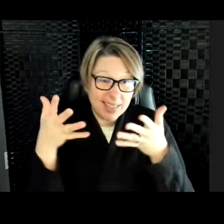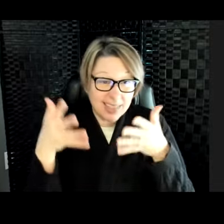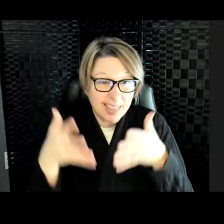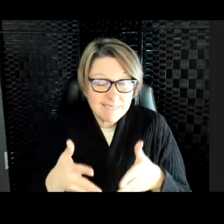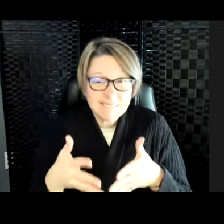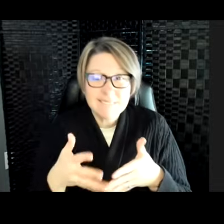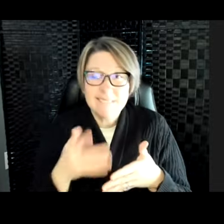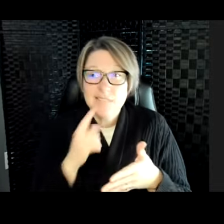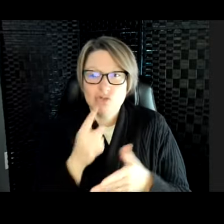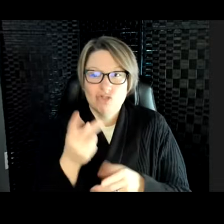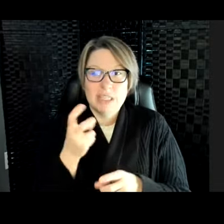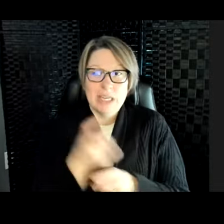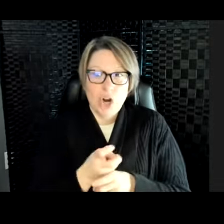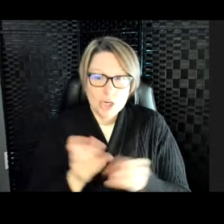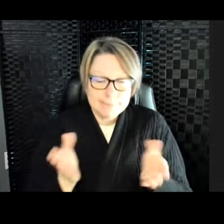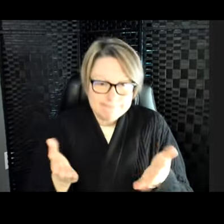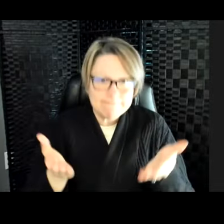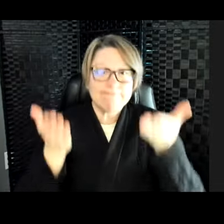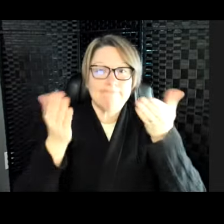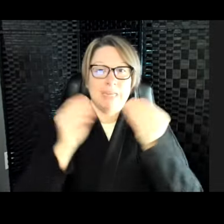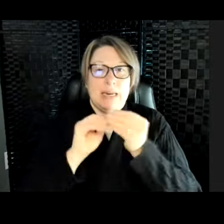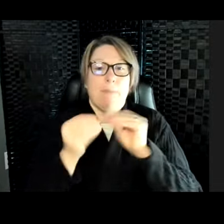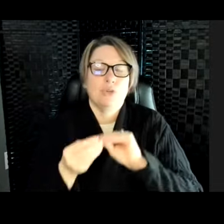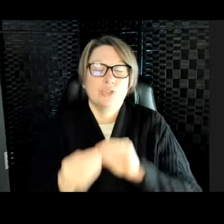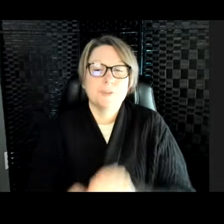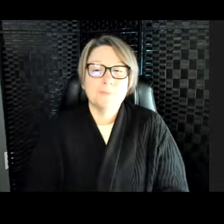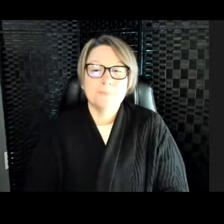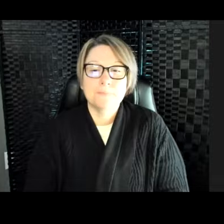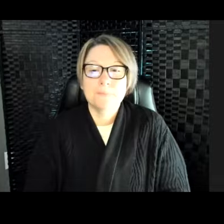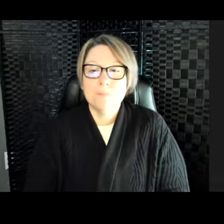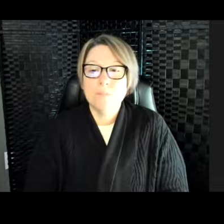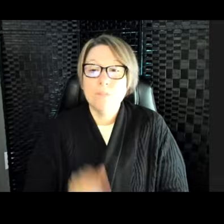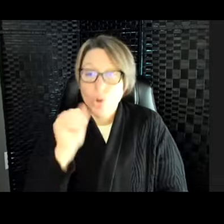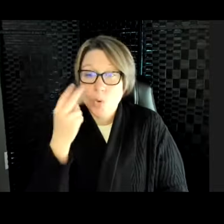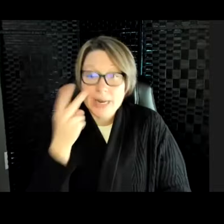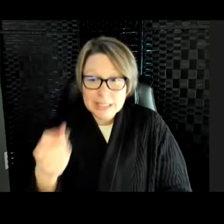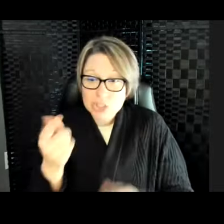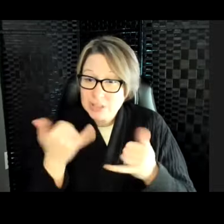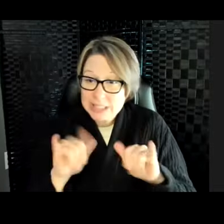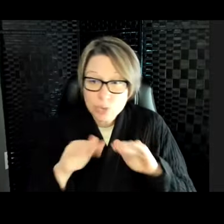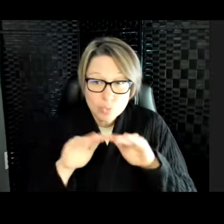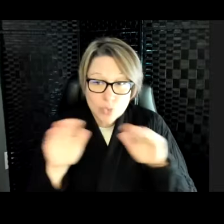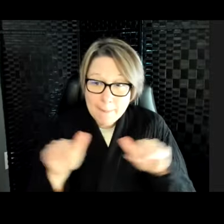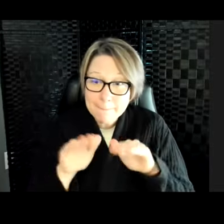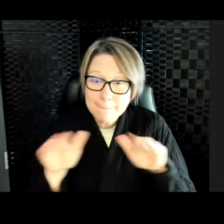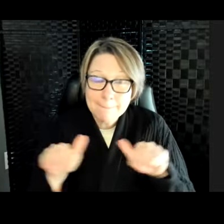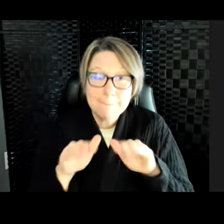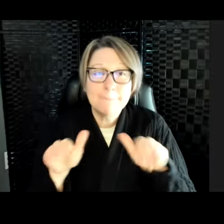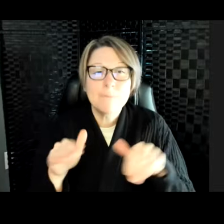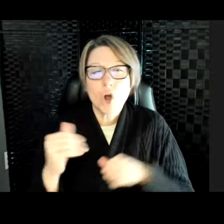their population back up again. So, yes, you can see she can still swim. Her back legs are paralyzed, so she can't